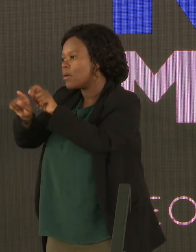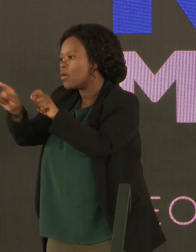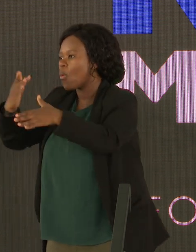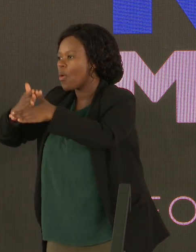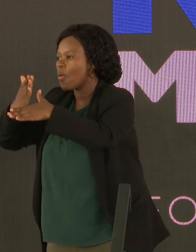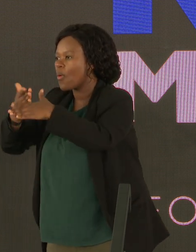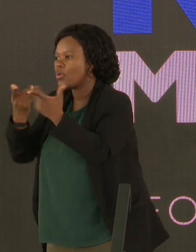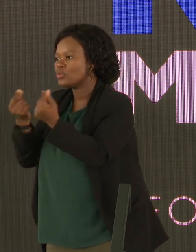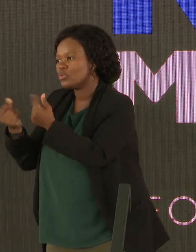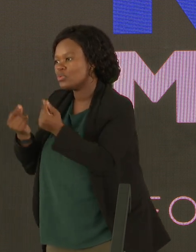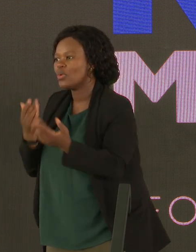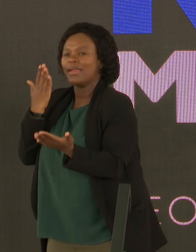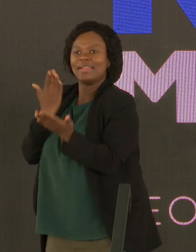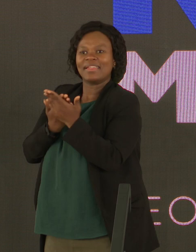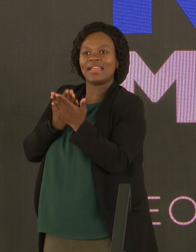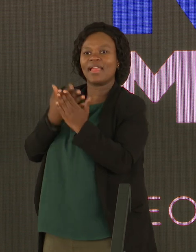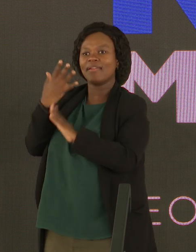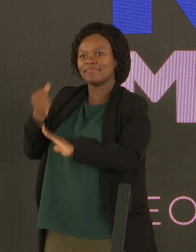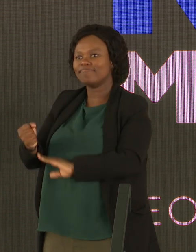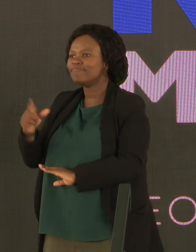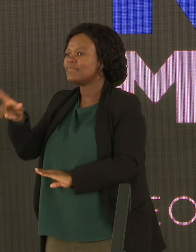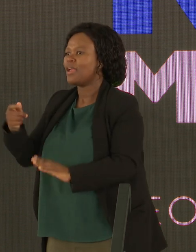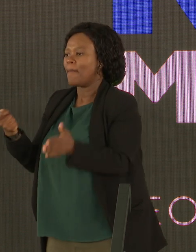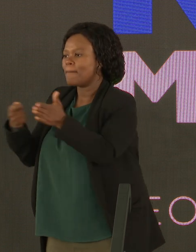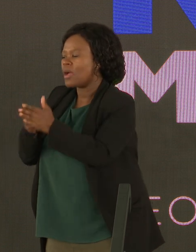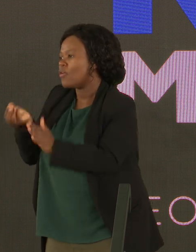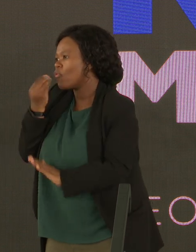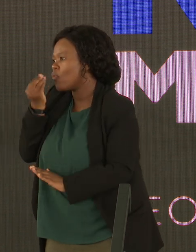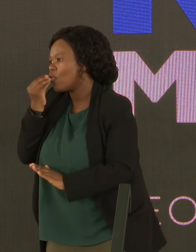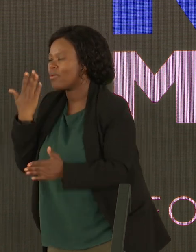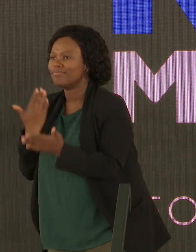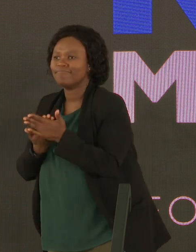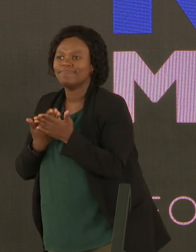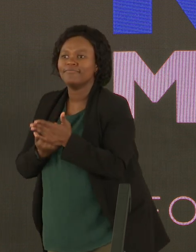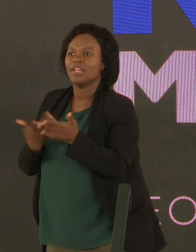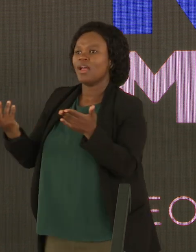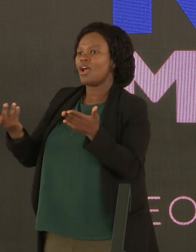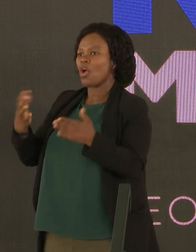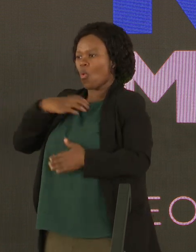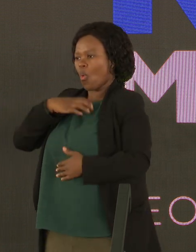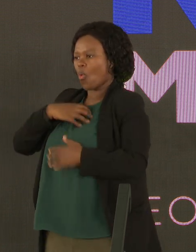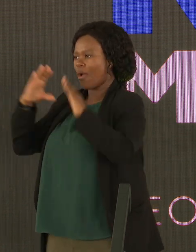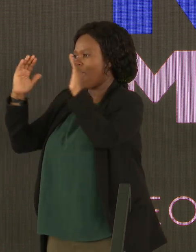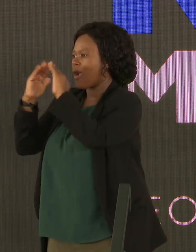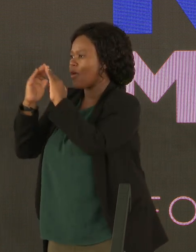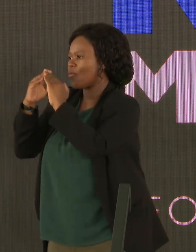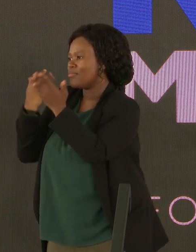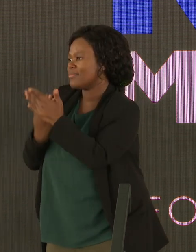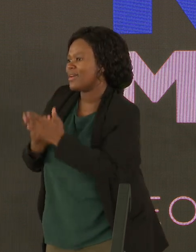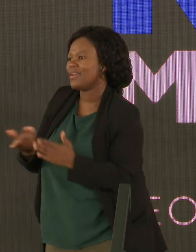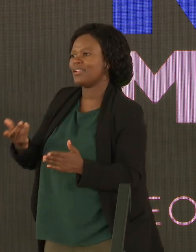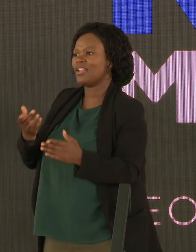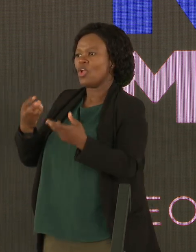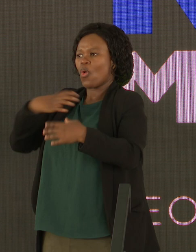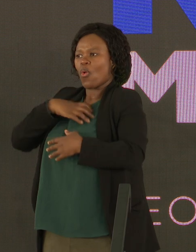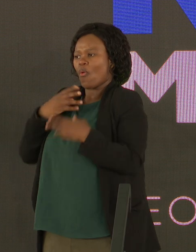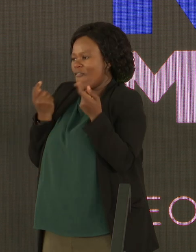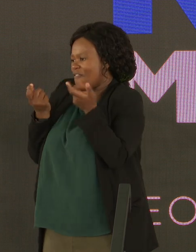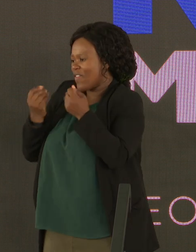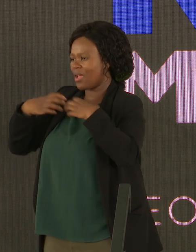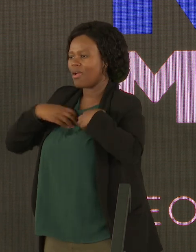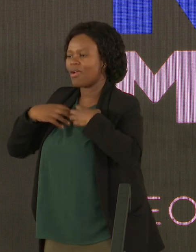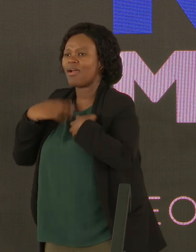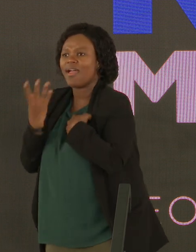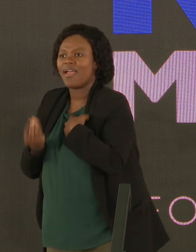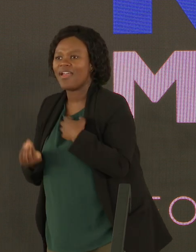ability to afford food on the table. They have the ability to own a home, to own financial assets, and